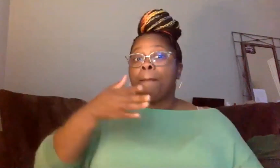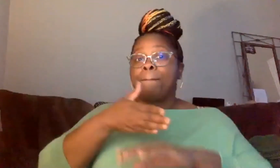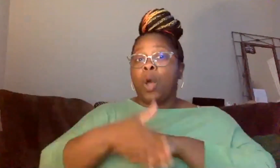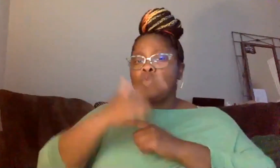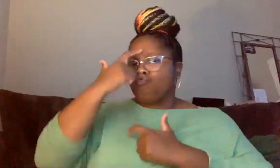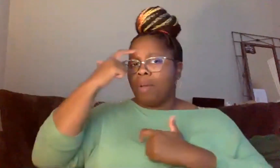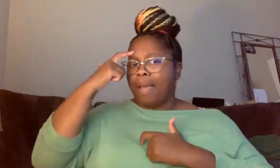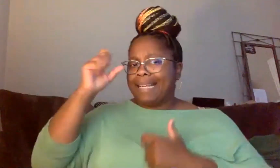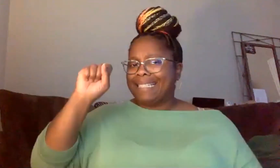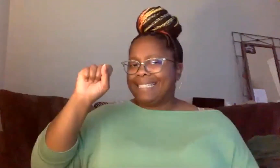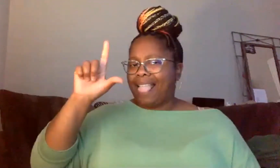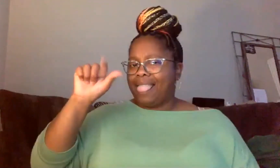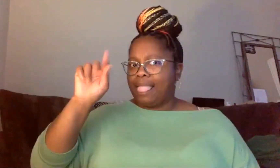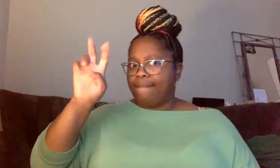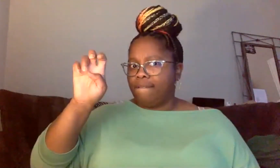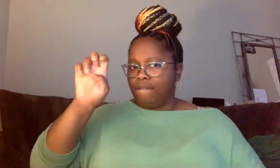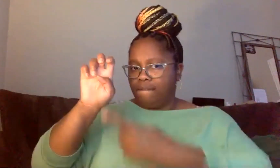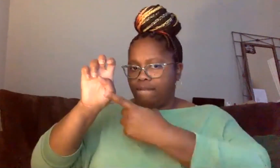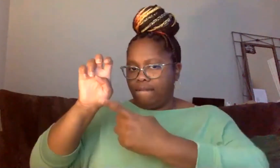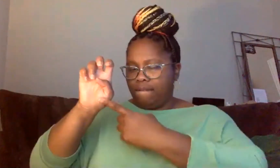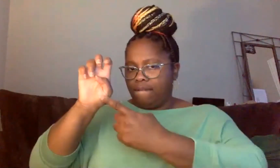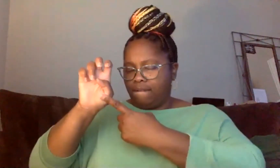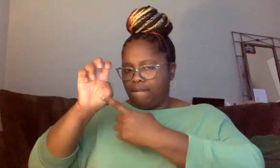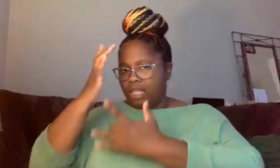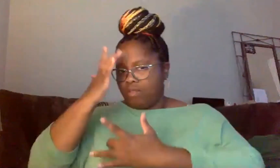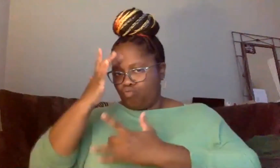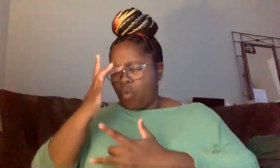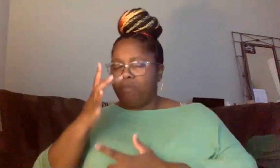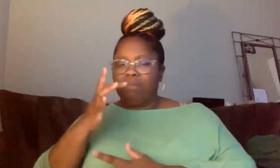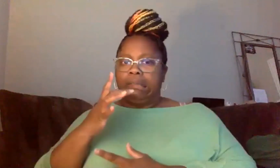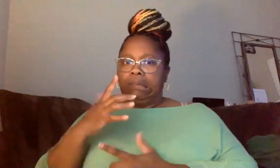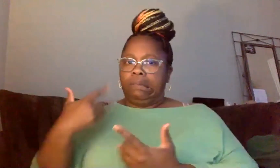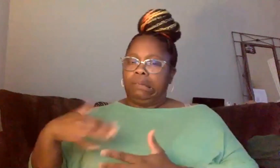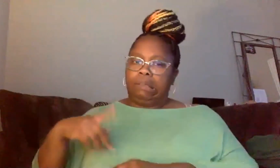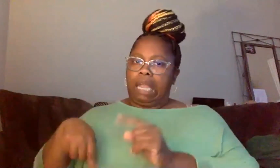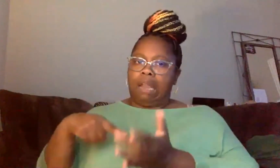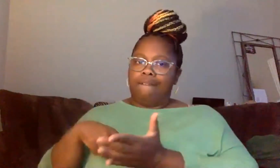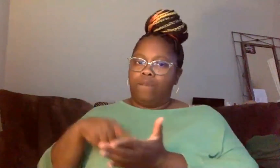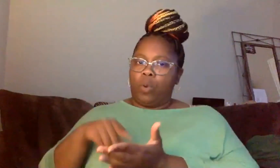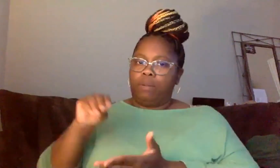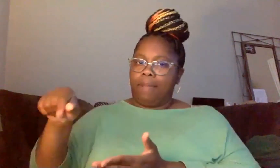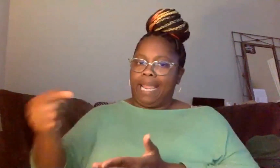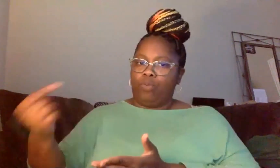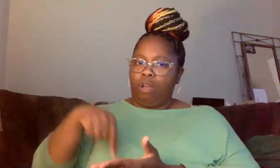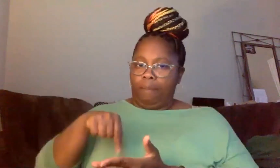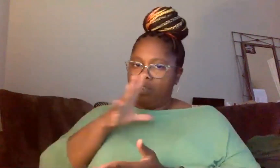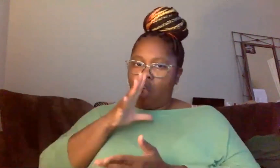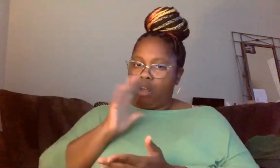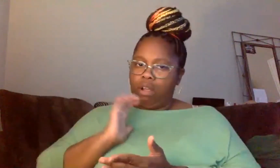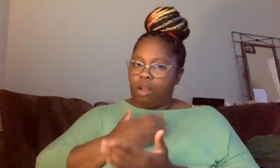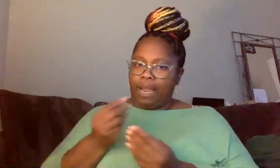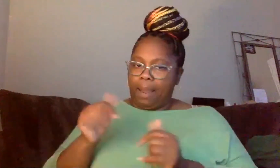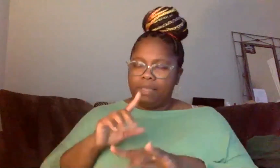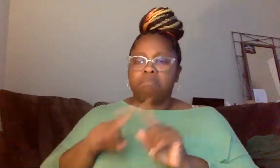afford her on campus, but she gives these wonderful talks all around the country. Uh, but that really captures it for me because it's, it's